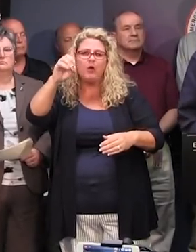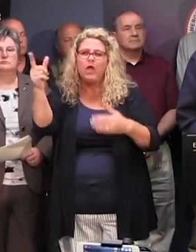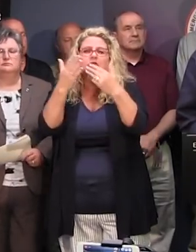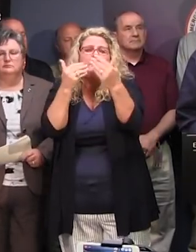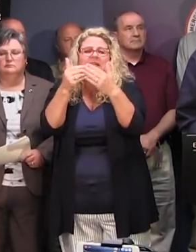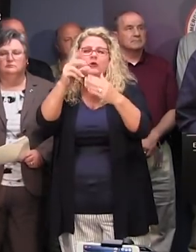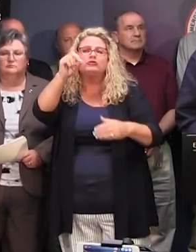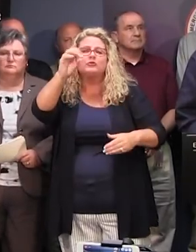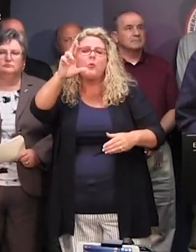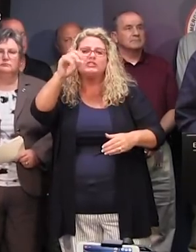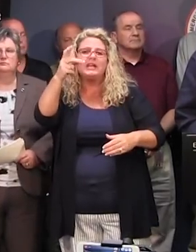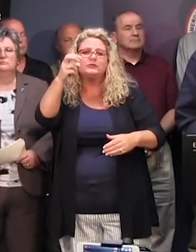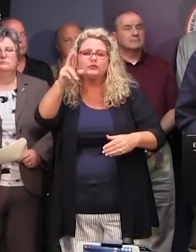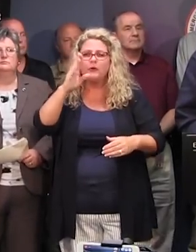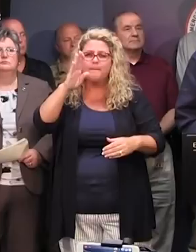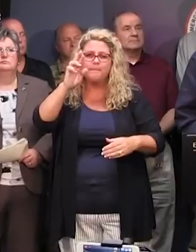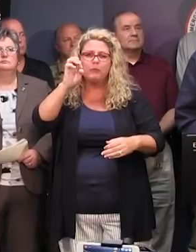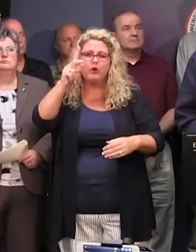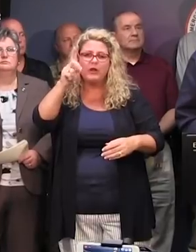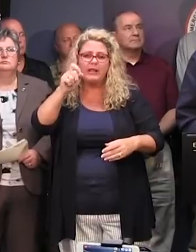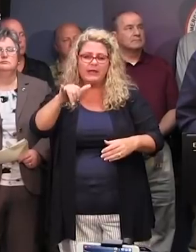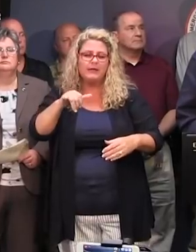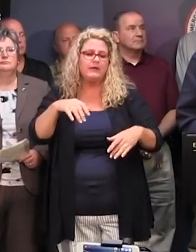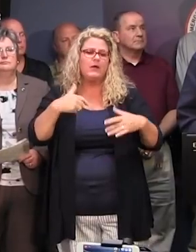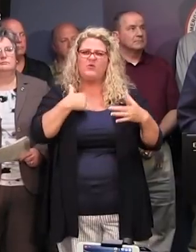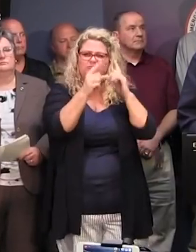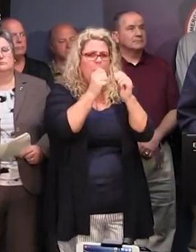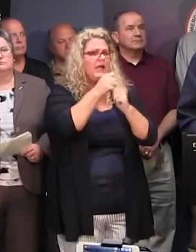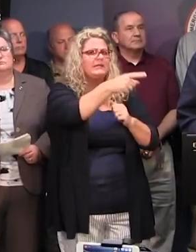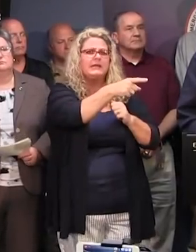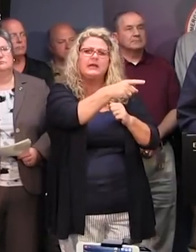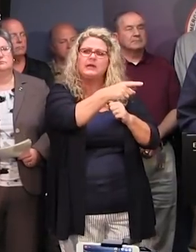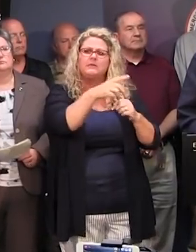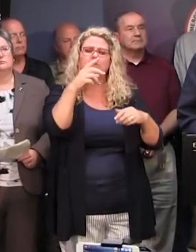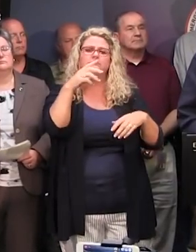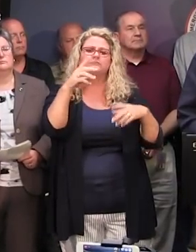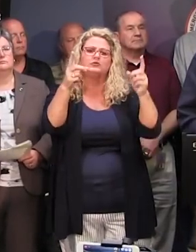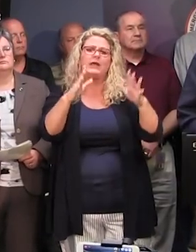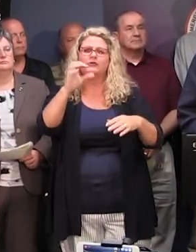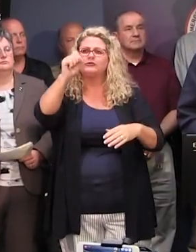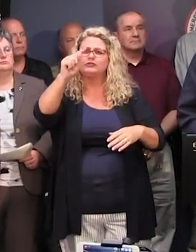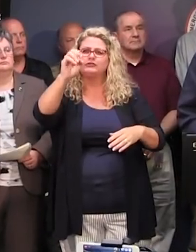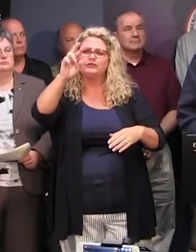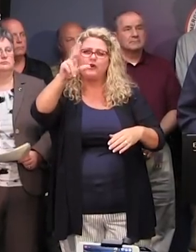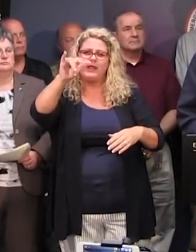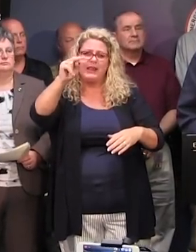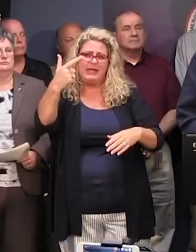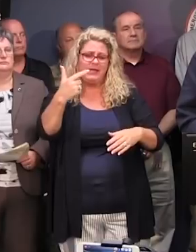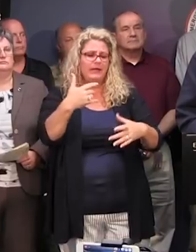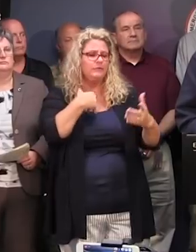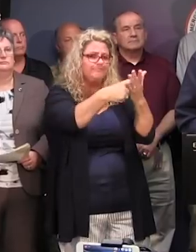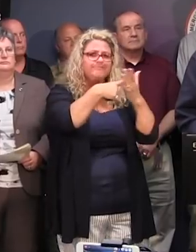Dorchester and Berkeley line. And we're in constant communication with Director Sterling. We're getting information. And